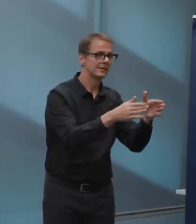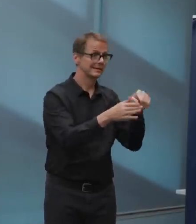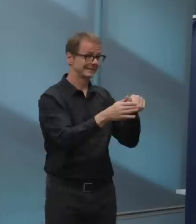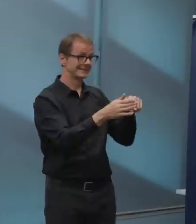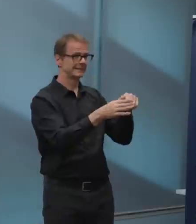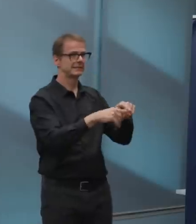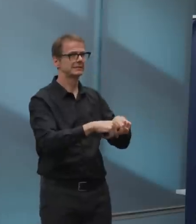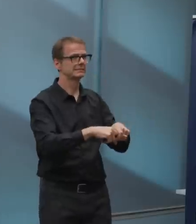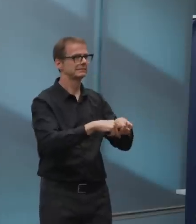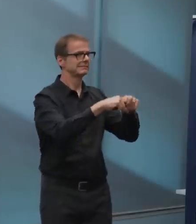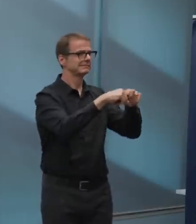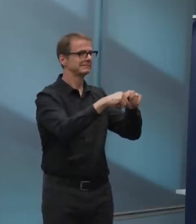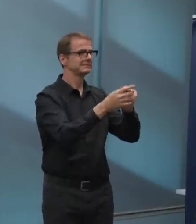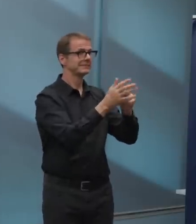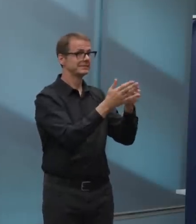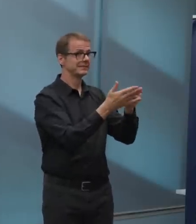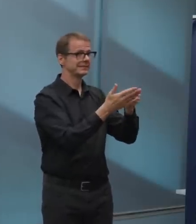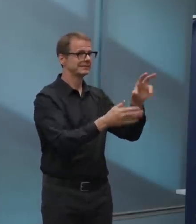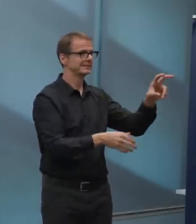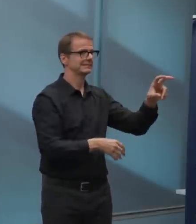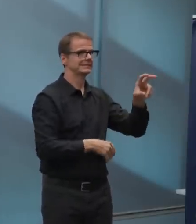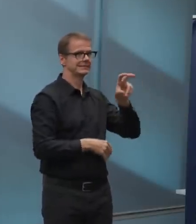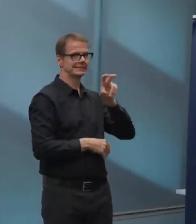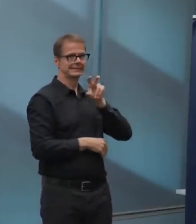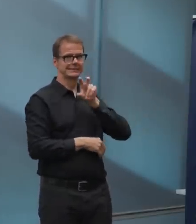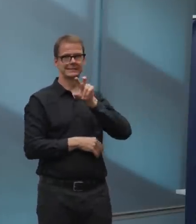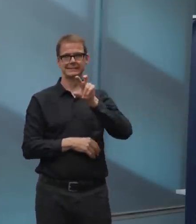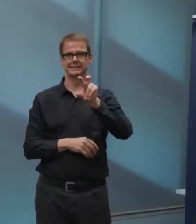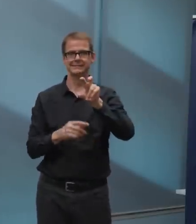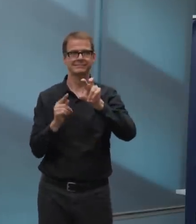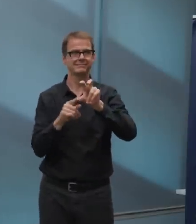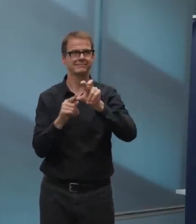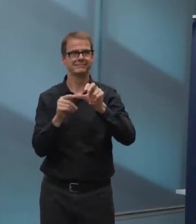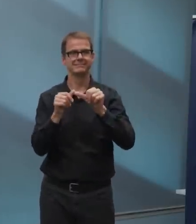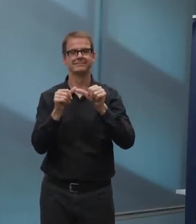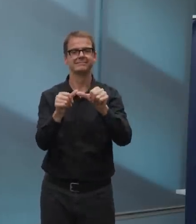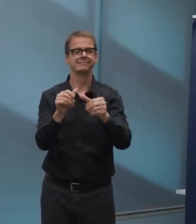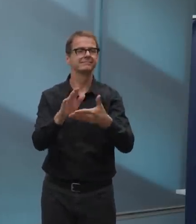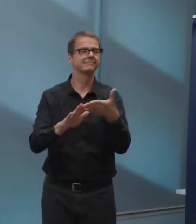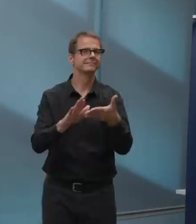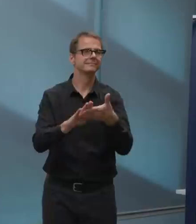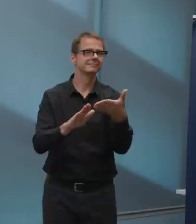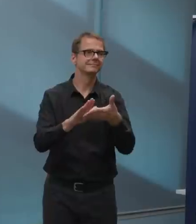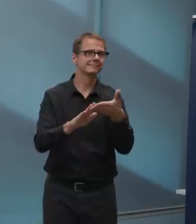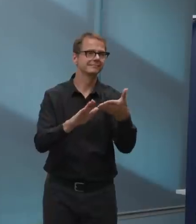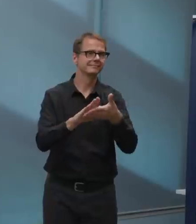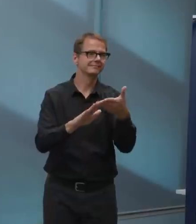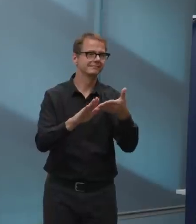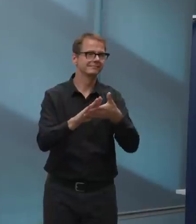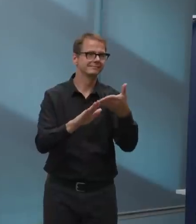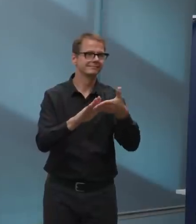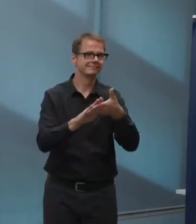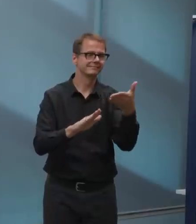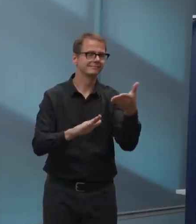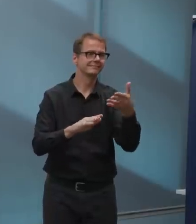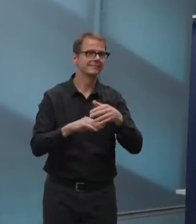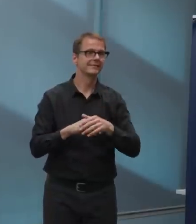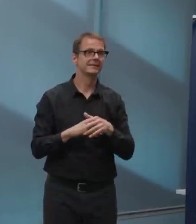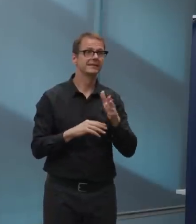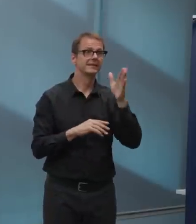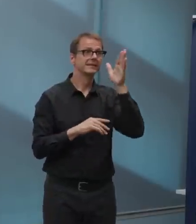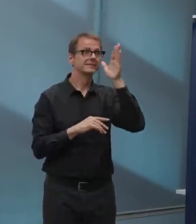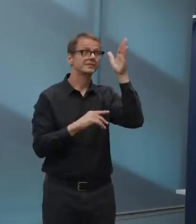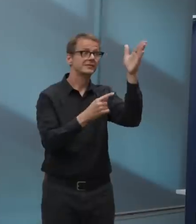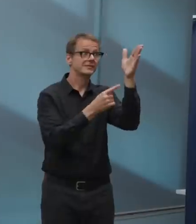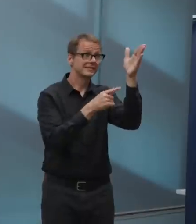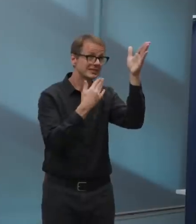to move it over, uh, to, to cover essential services on the operating side. Um, that's what an austerity crunch looks like,